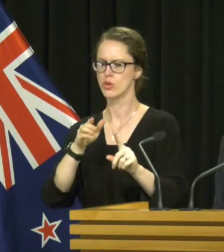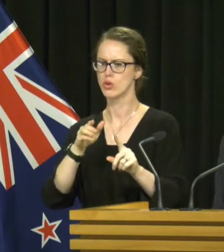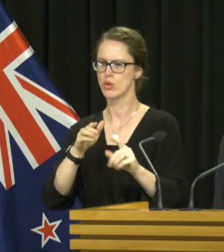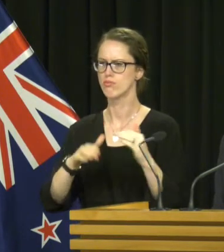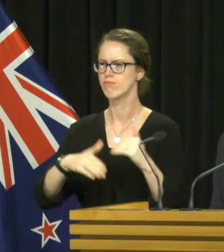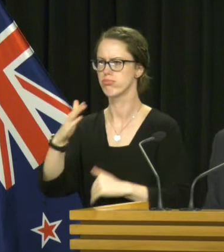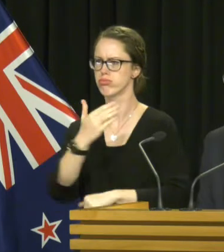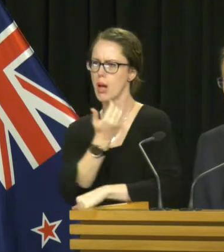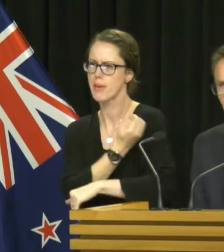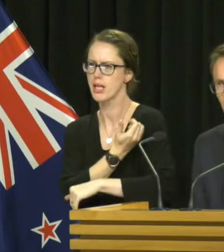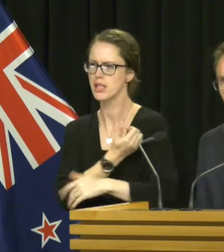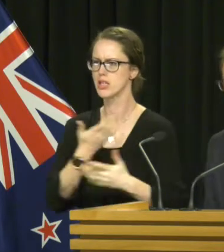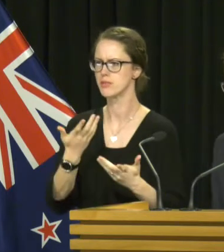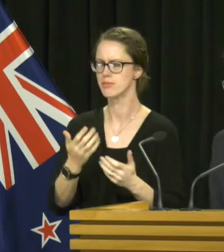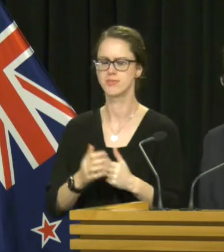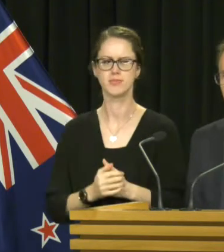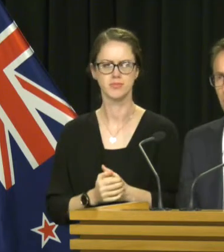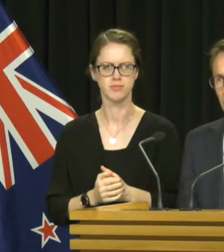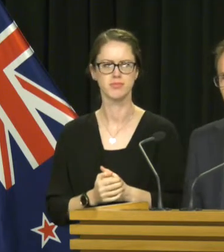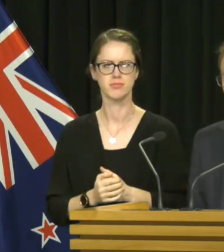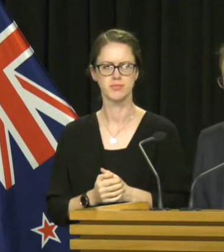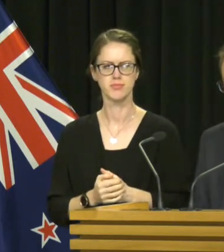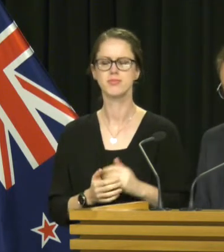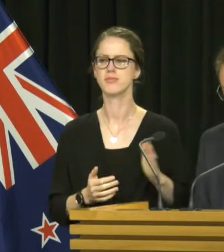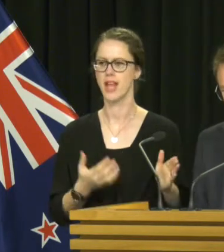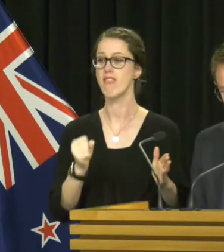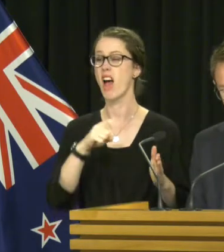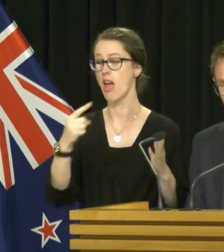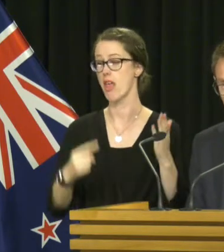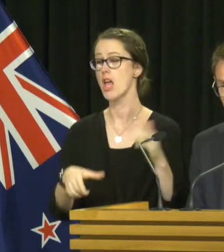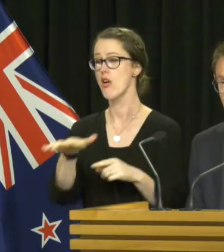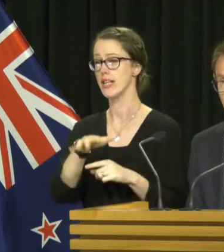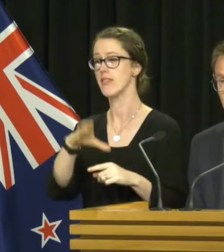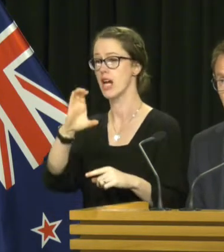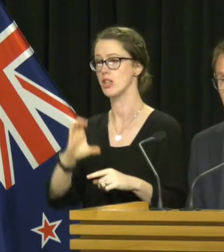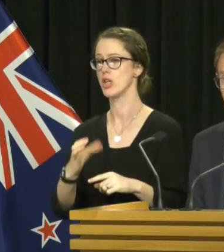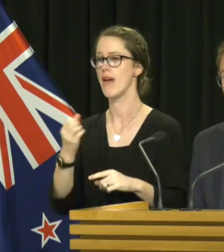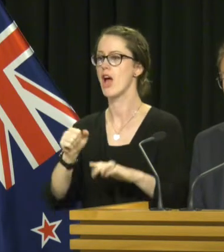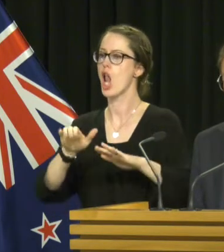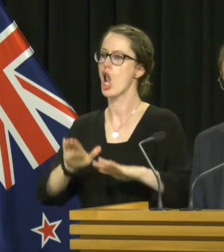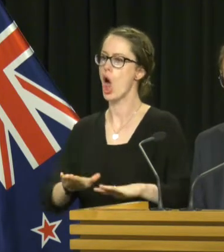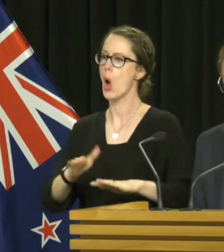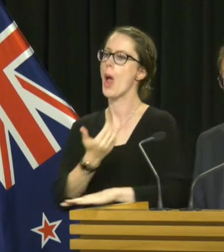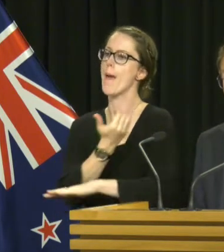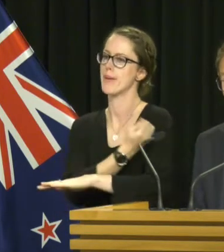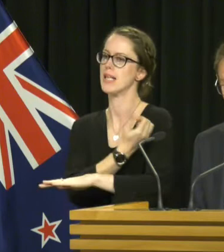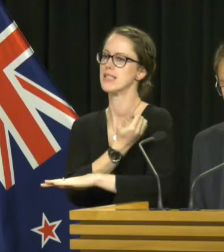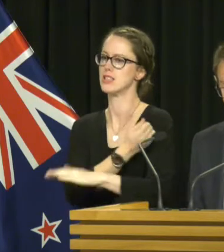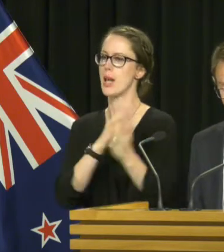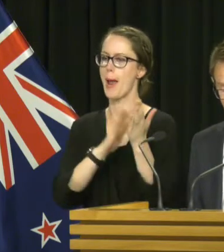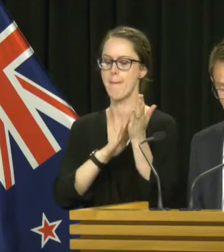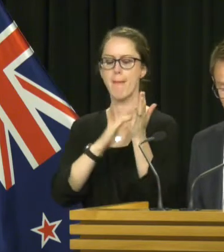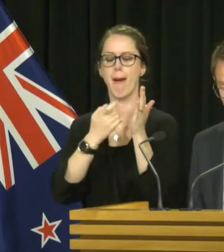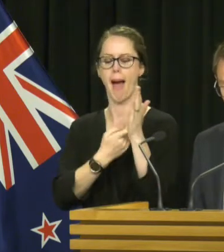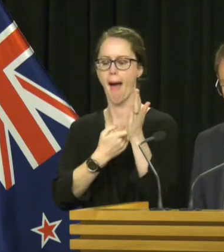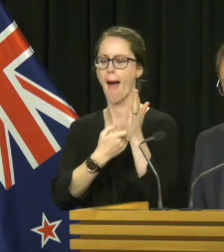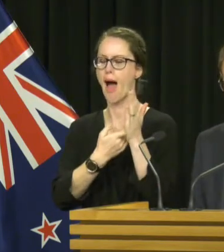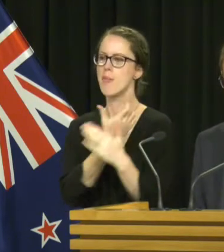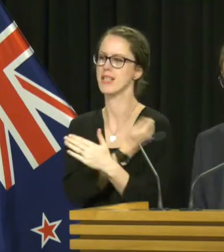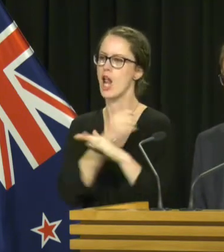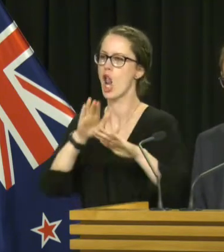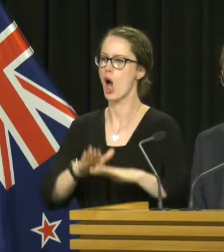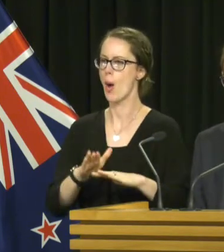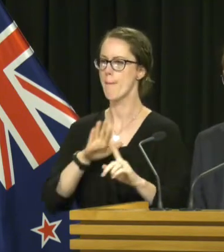immunisation rates? So we do have other areas of the country with low immunisation rates, MMR immunisation rates,